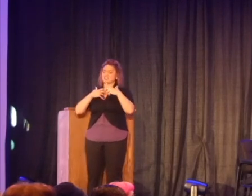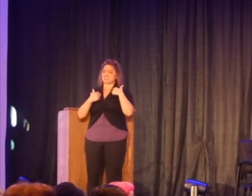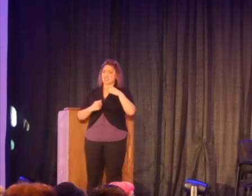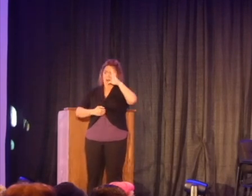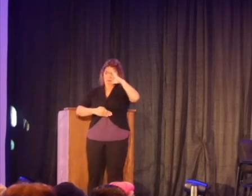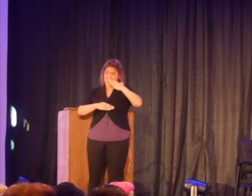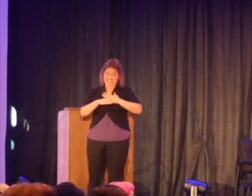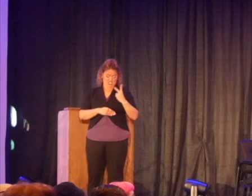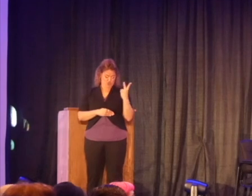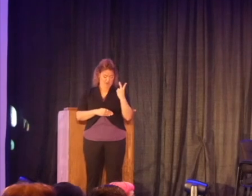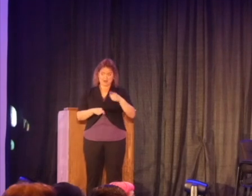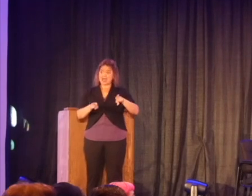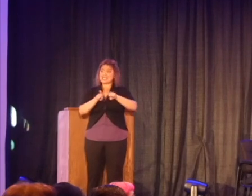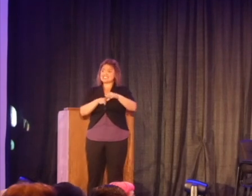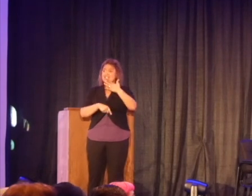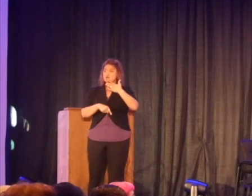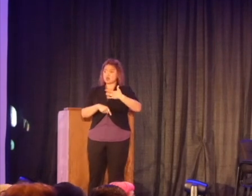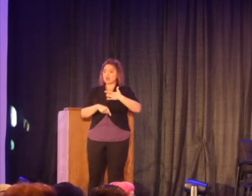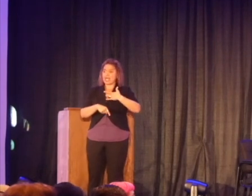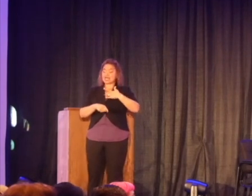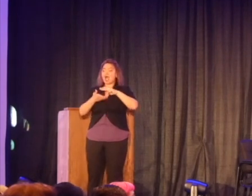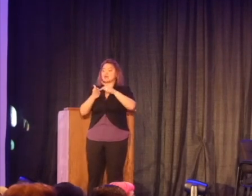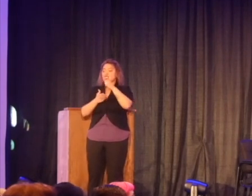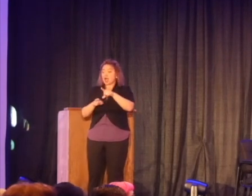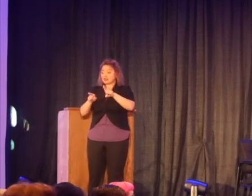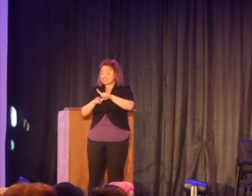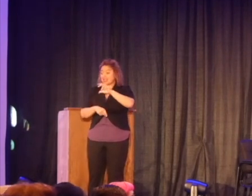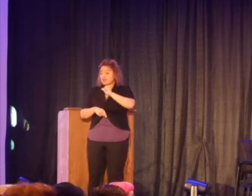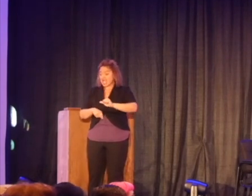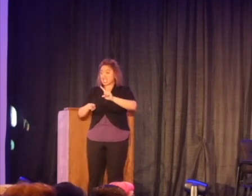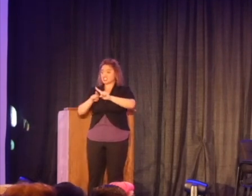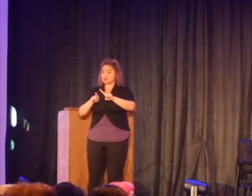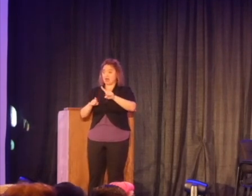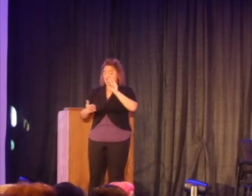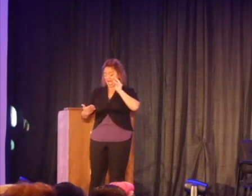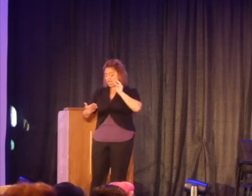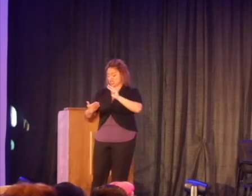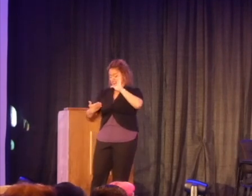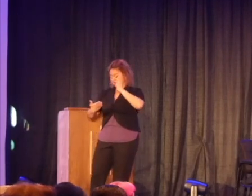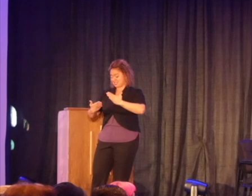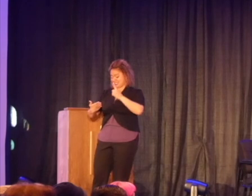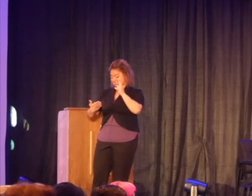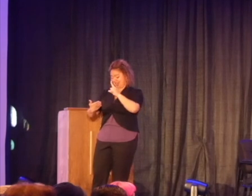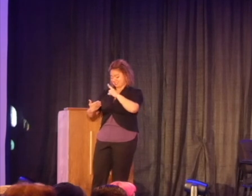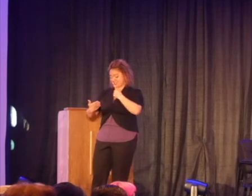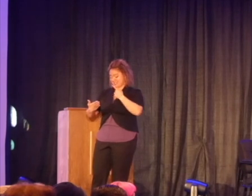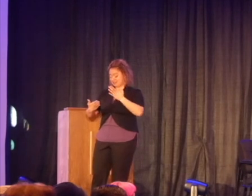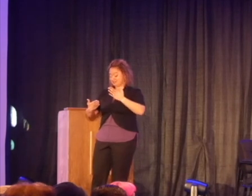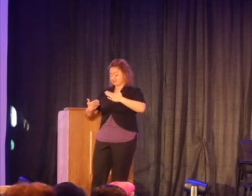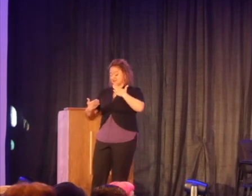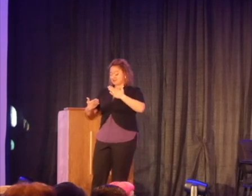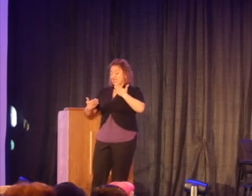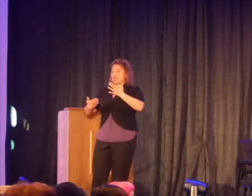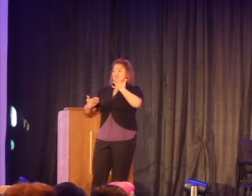son shared the same birthday, though he and my son were not the same age. I got to look in my baby's eyes and say, happy birthday. I